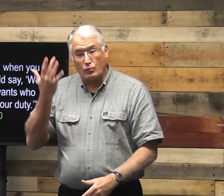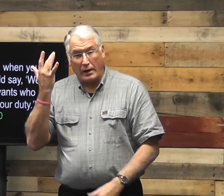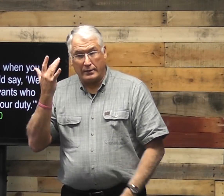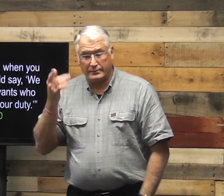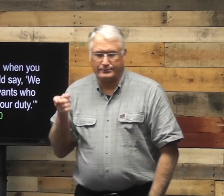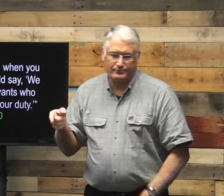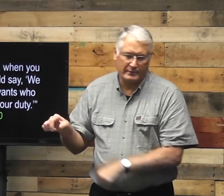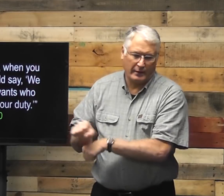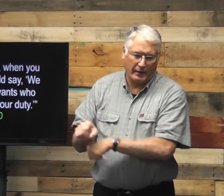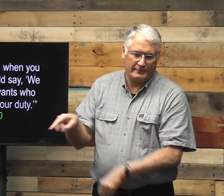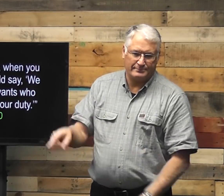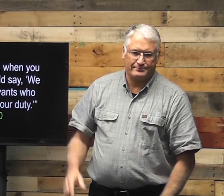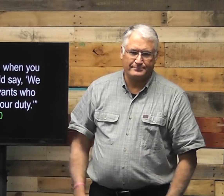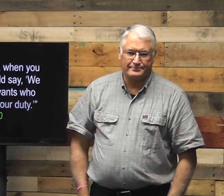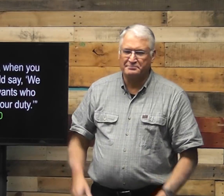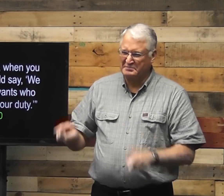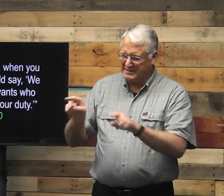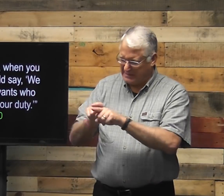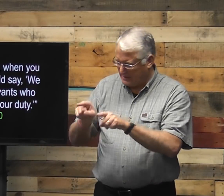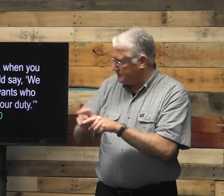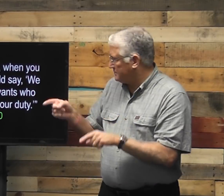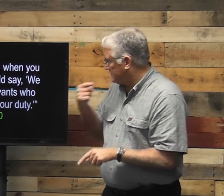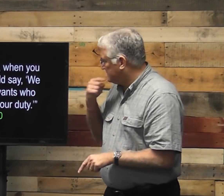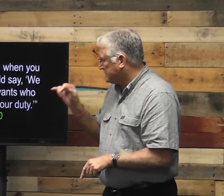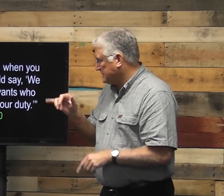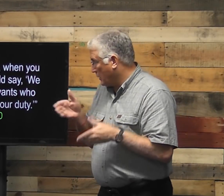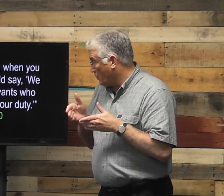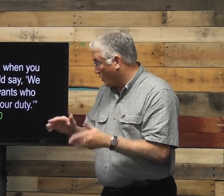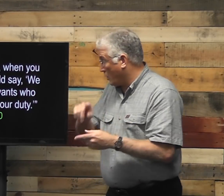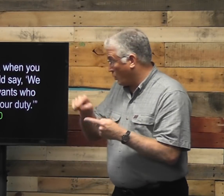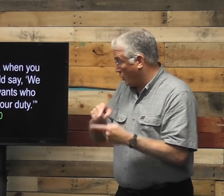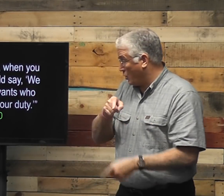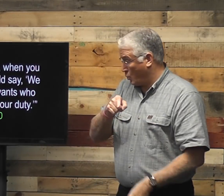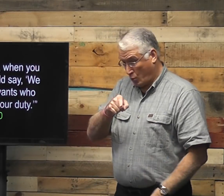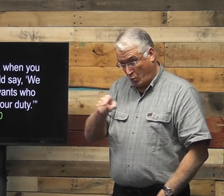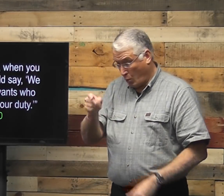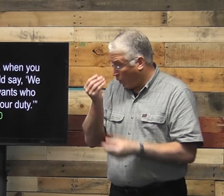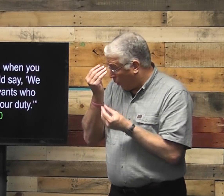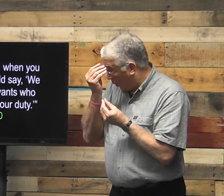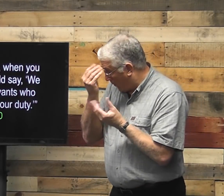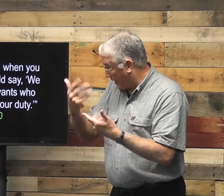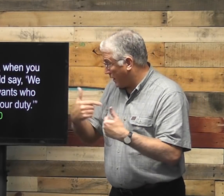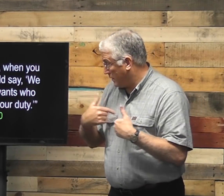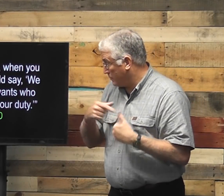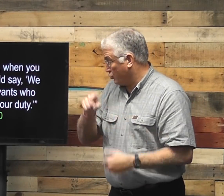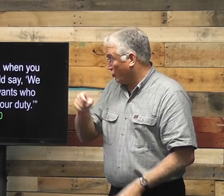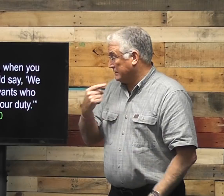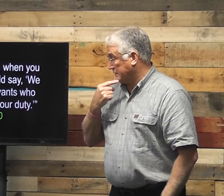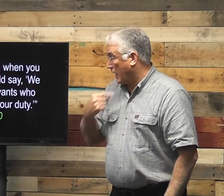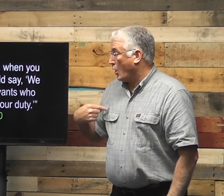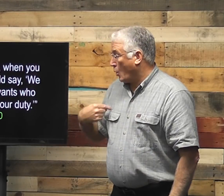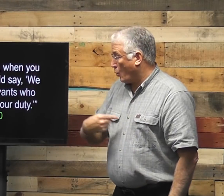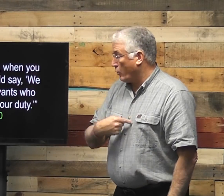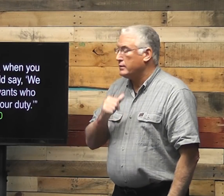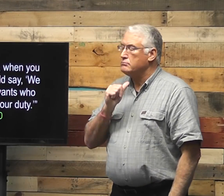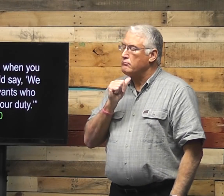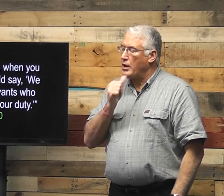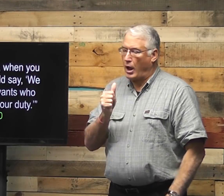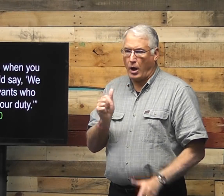Why? Because they were slaves. Just the same way, when you obey me, you should say, we are